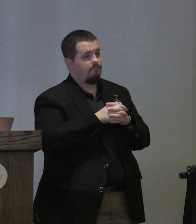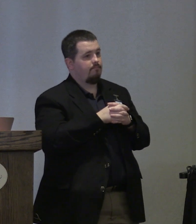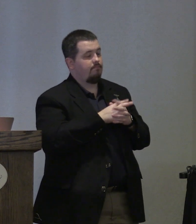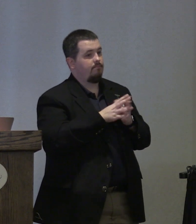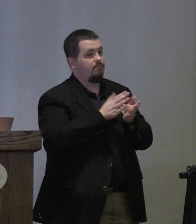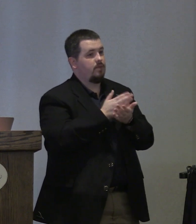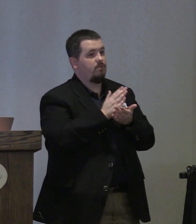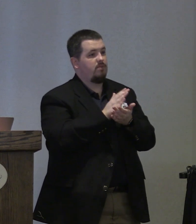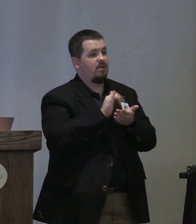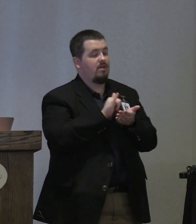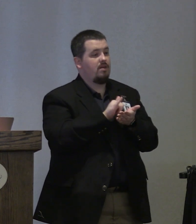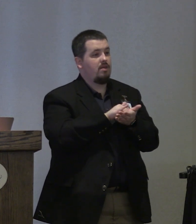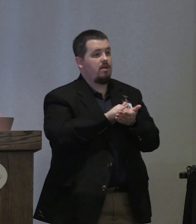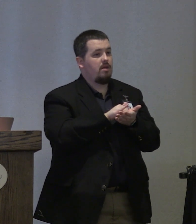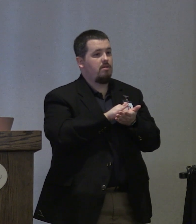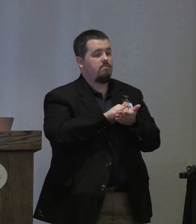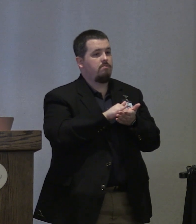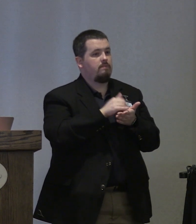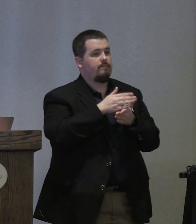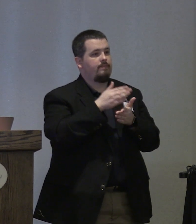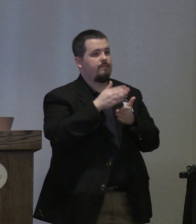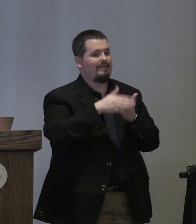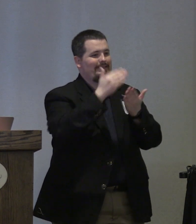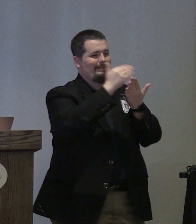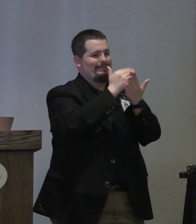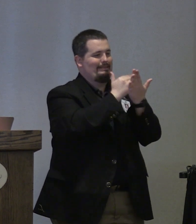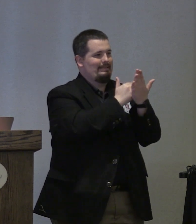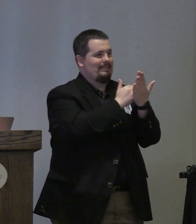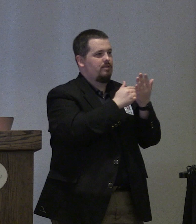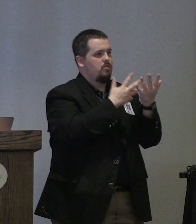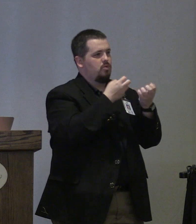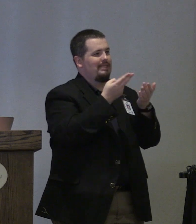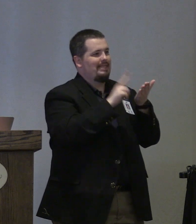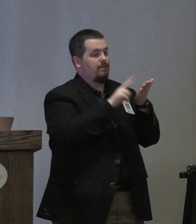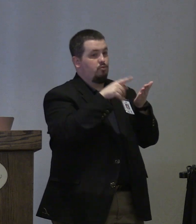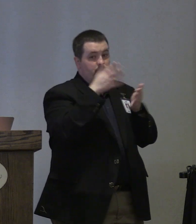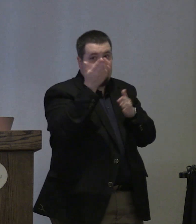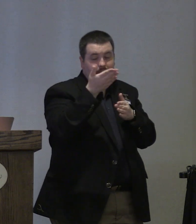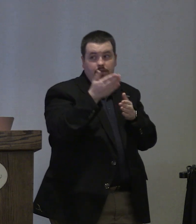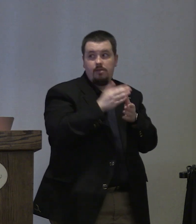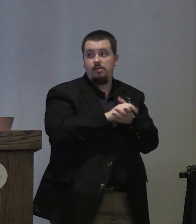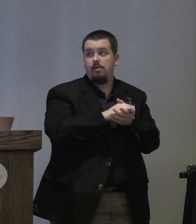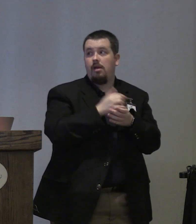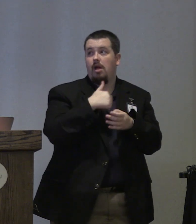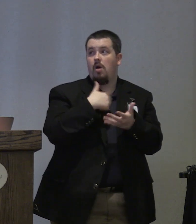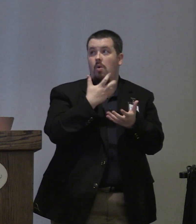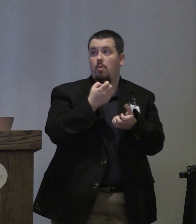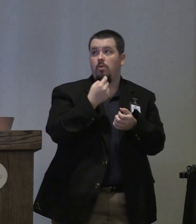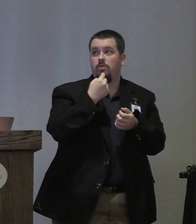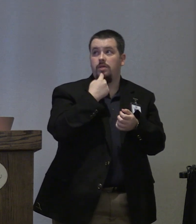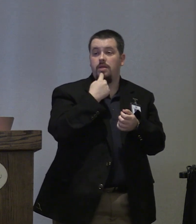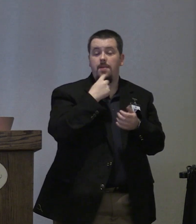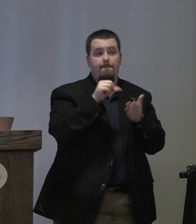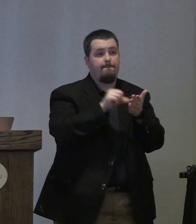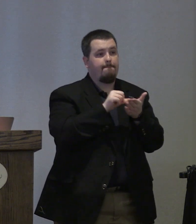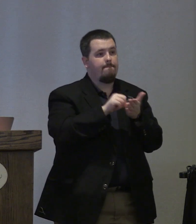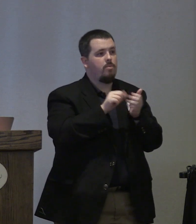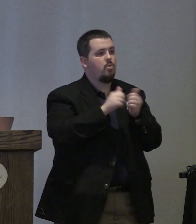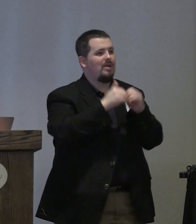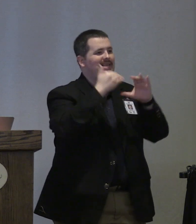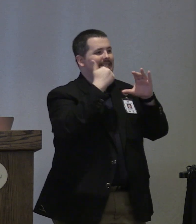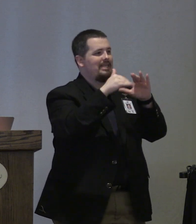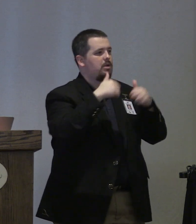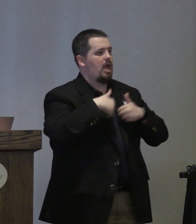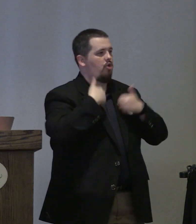all right i think that's going to complete the list of folks who would like to sign up to speak i do want to put a slide up with the